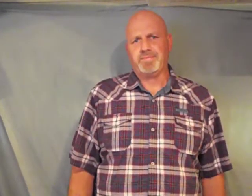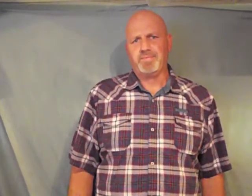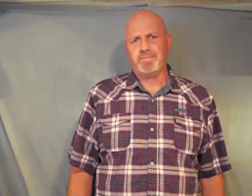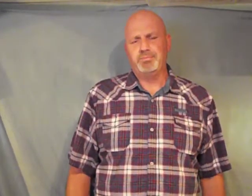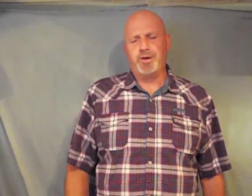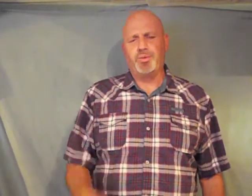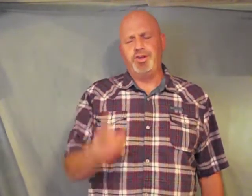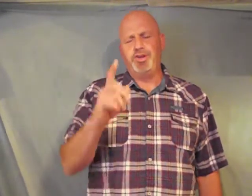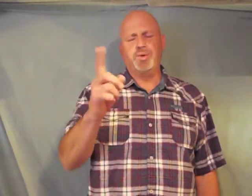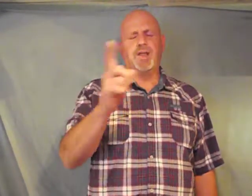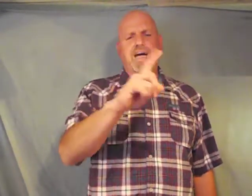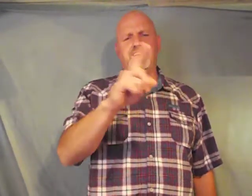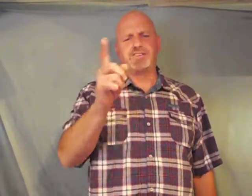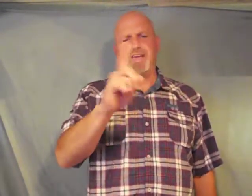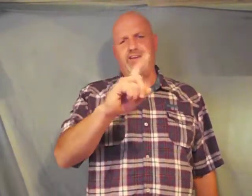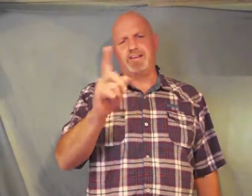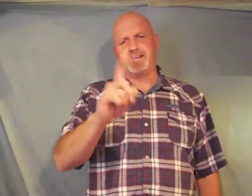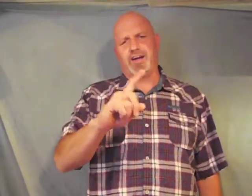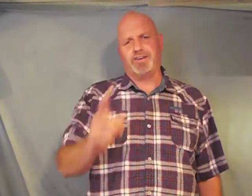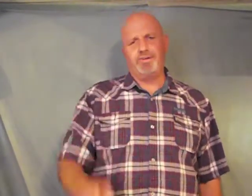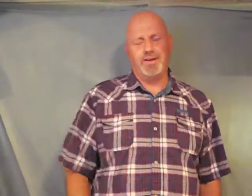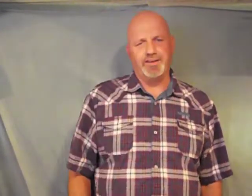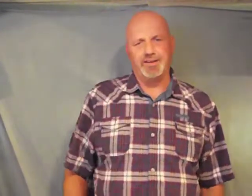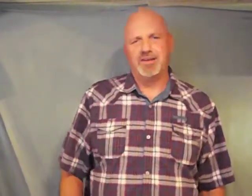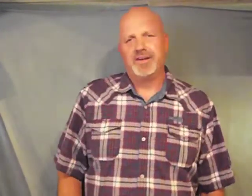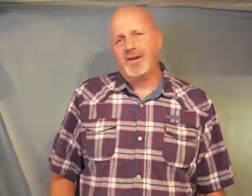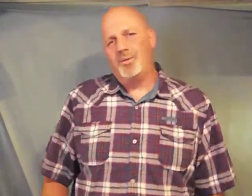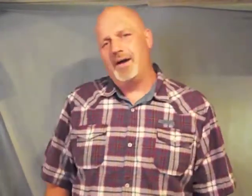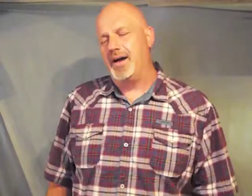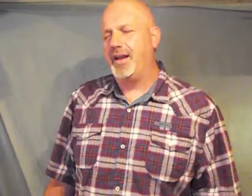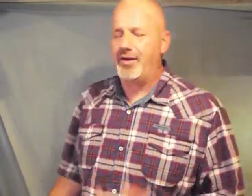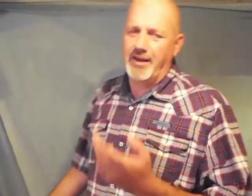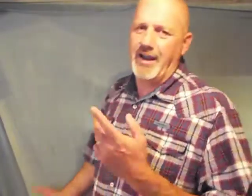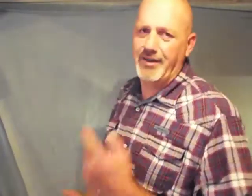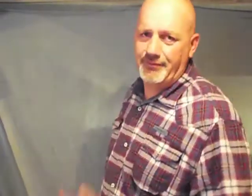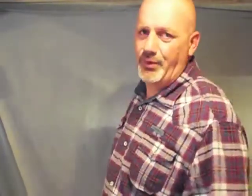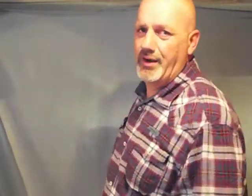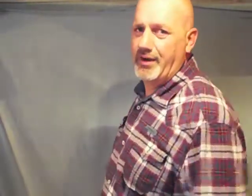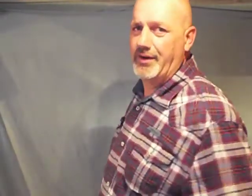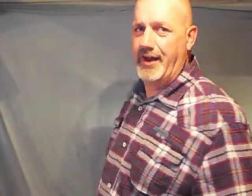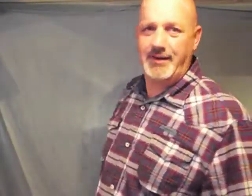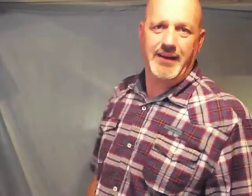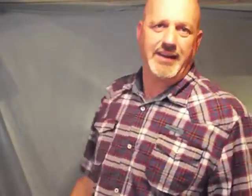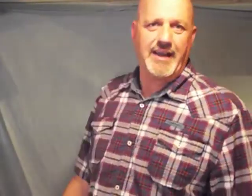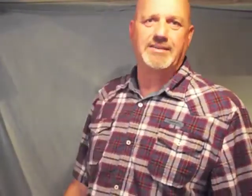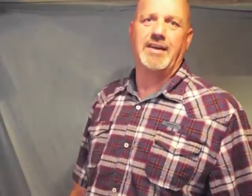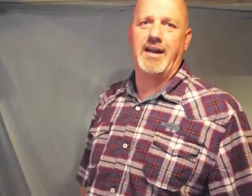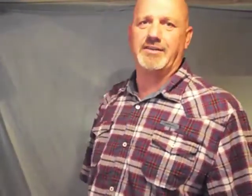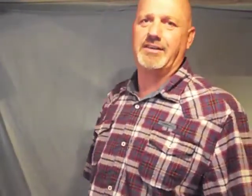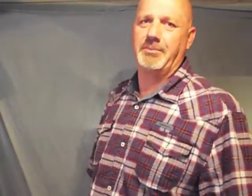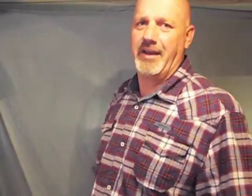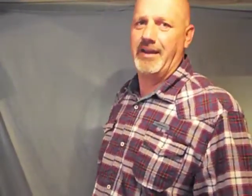but when you allow Satan to talk you into well I only got $418,000 in the bank